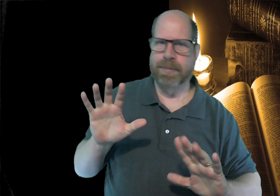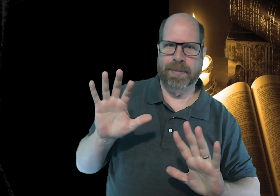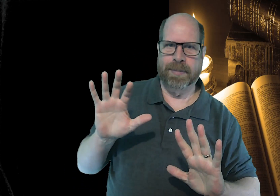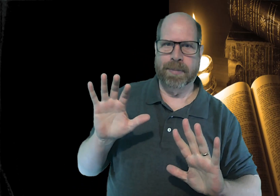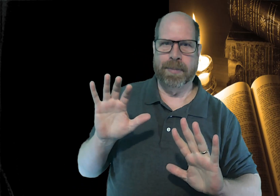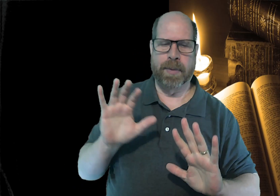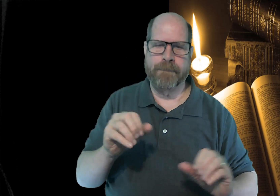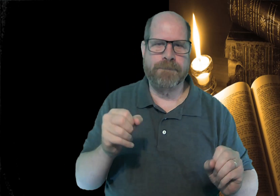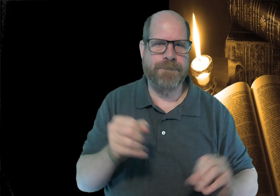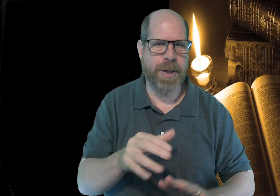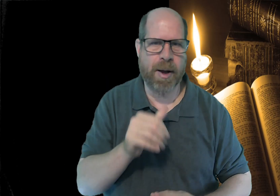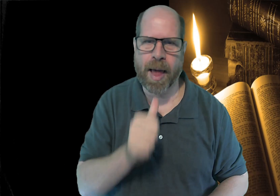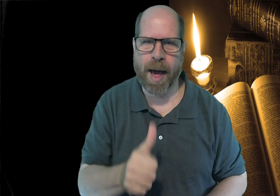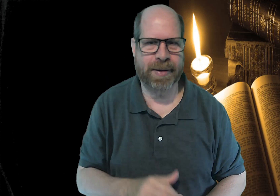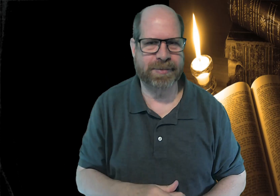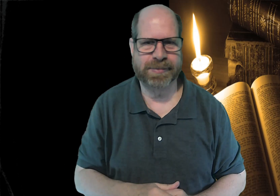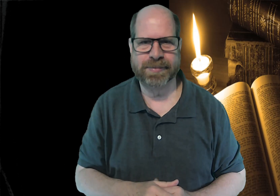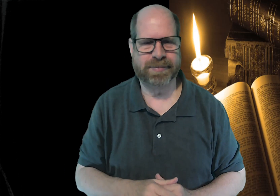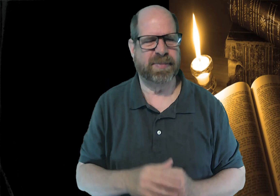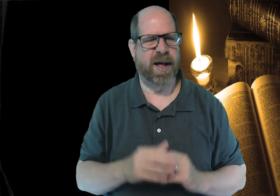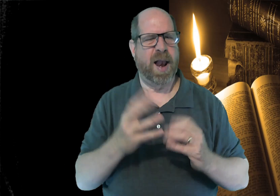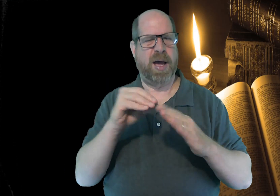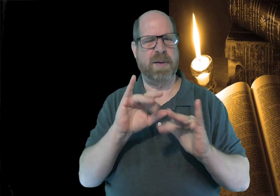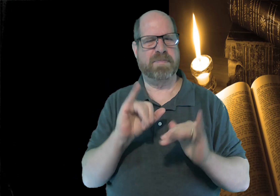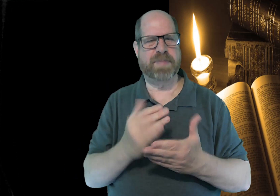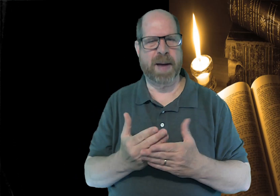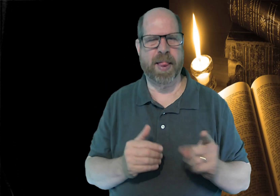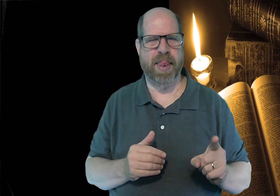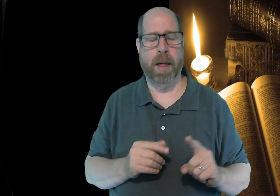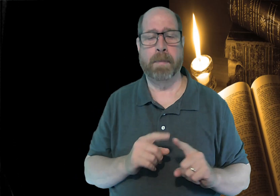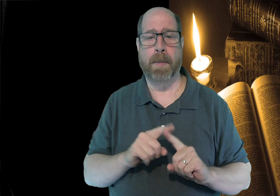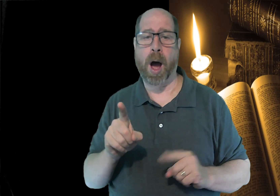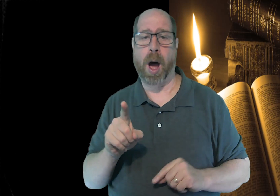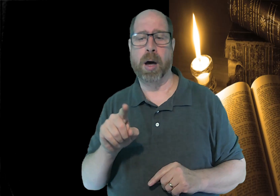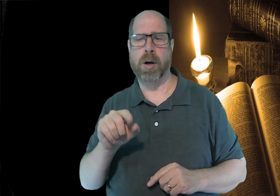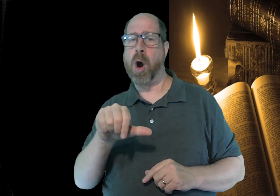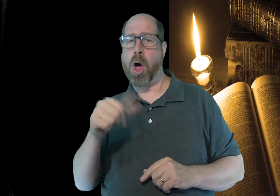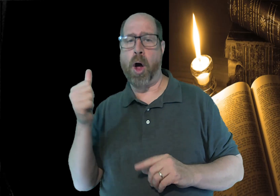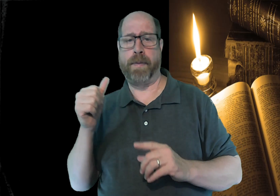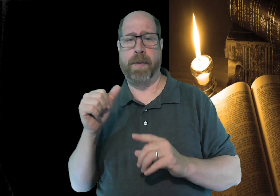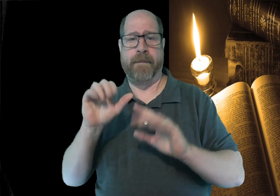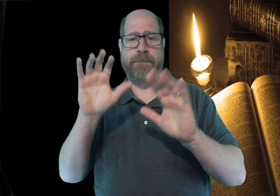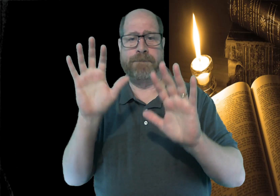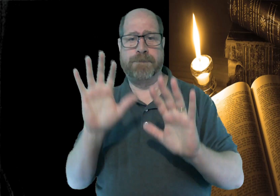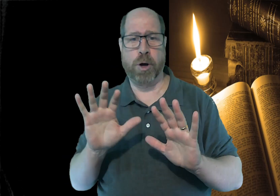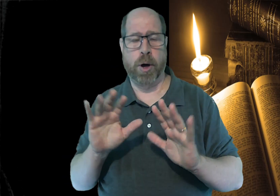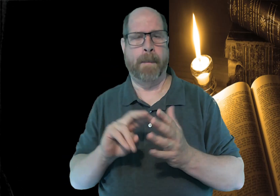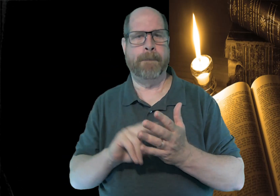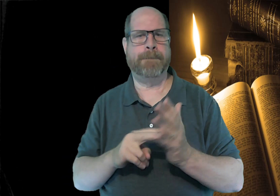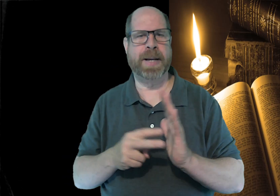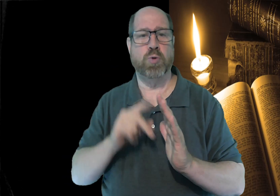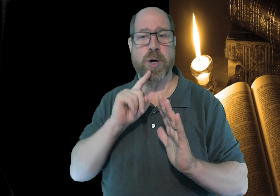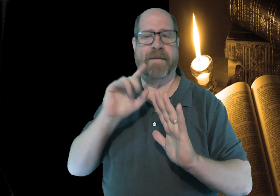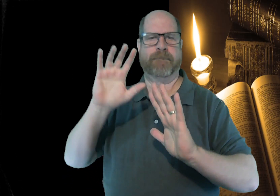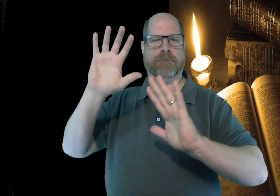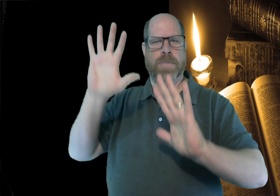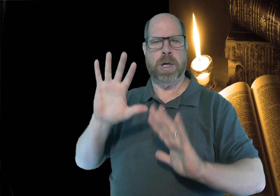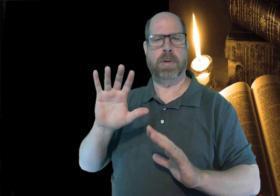Remember, when an angel would come down, they would say, fear not. That's in the Bible. But also, fear can